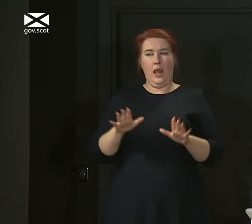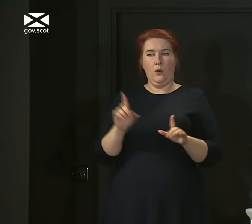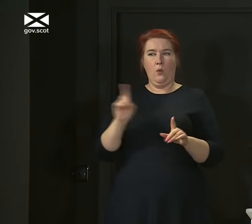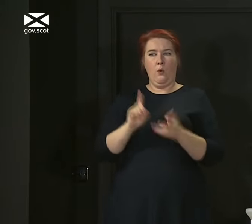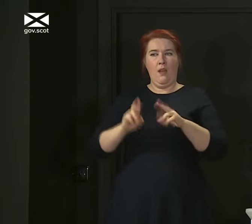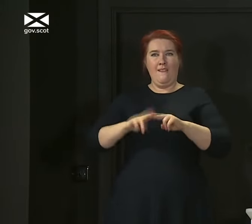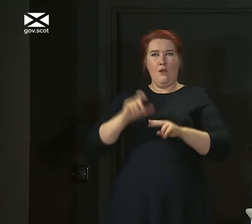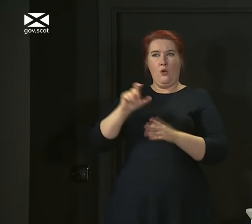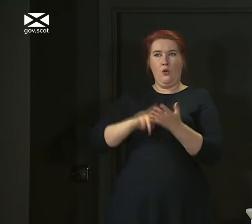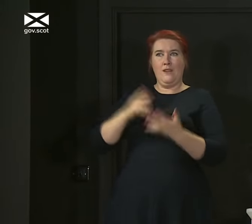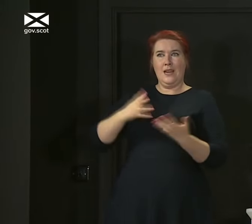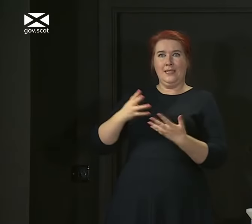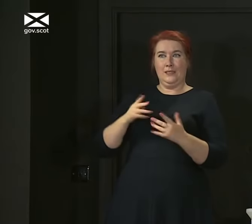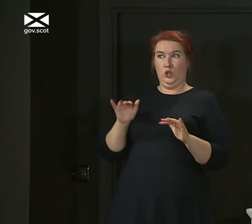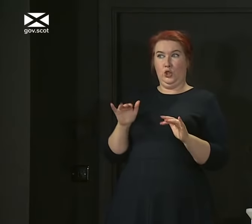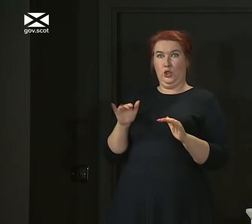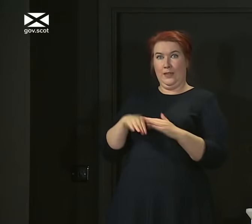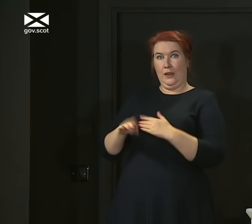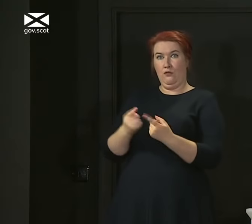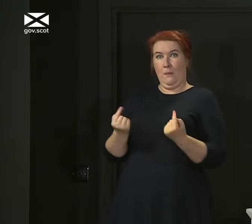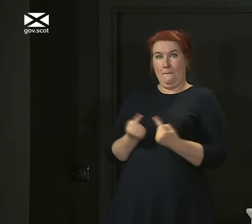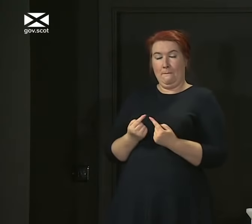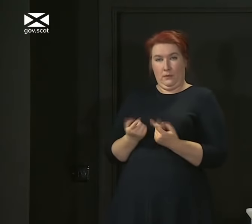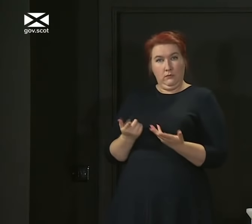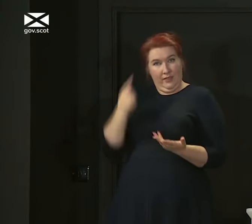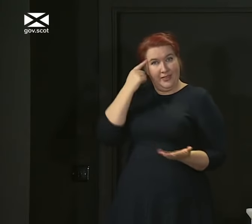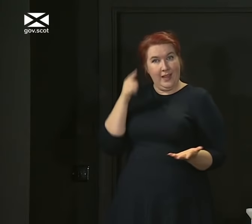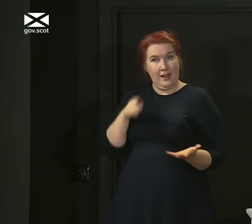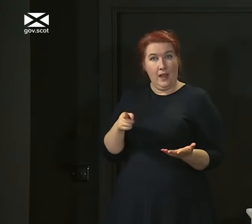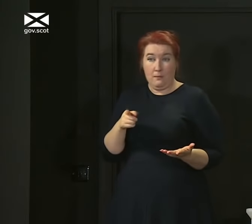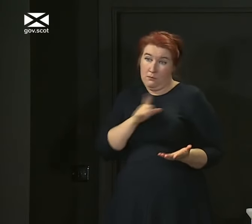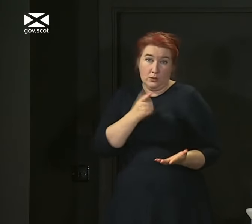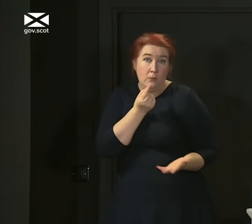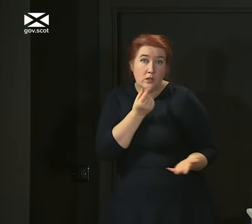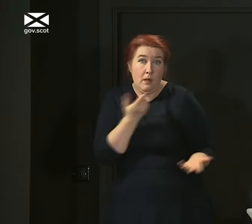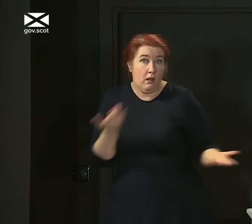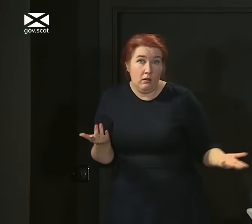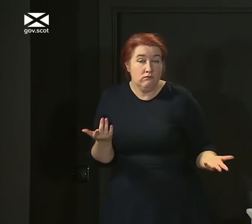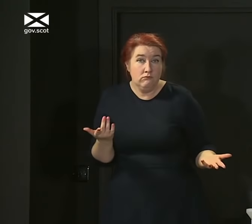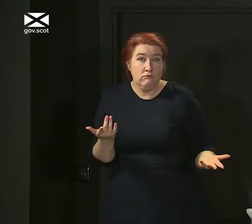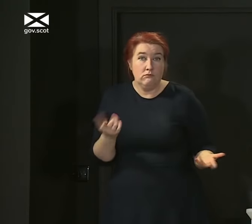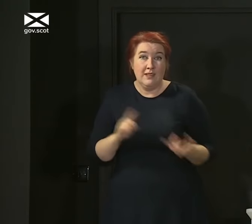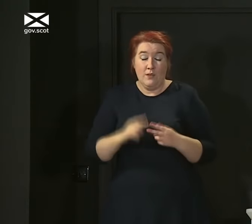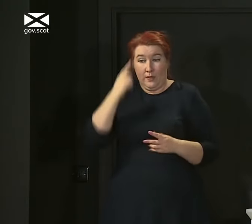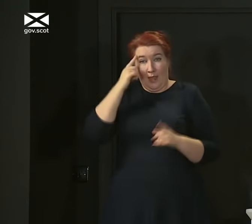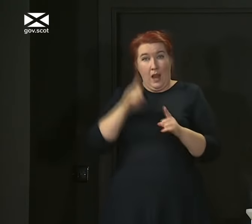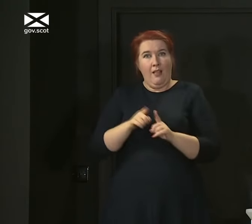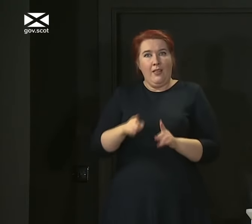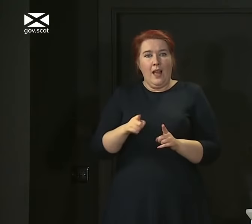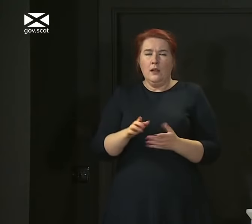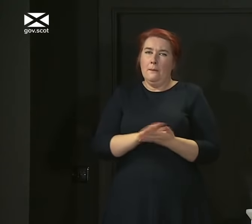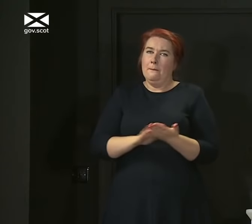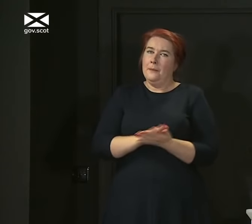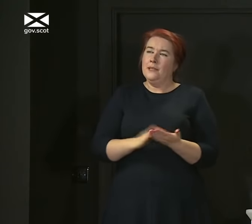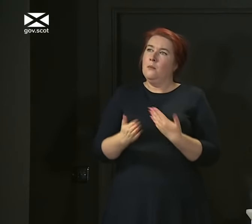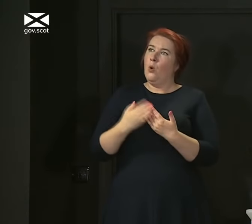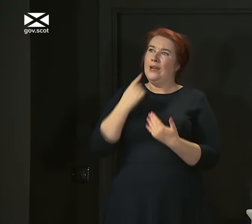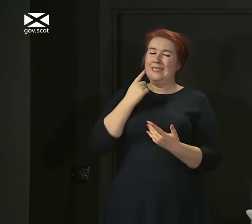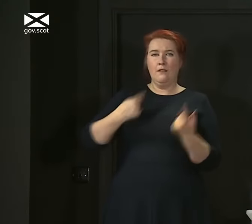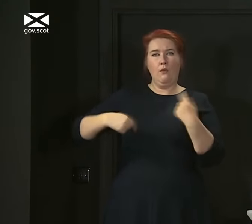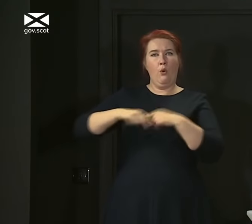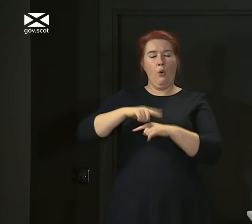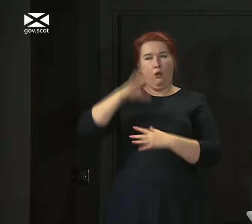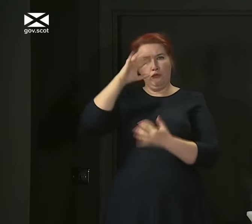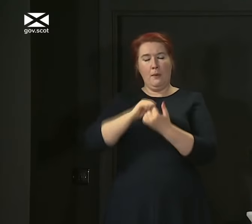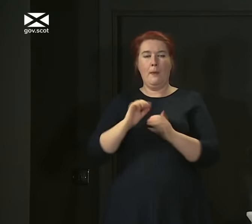with you, because it absolutely could be. And if you think about it in that way, then I think that makes it easier for all of us to